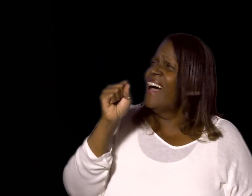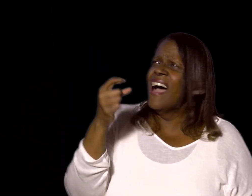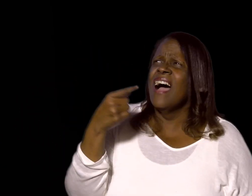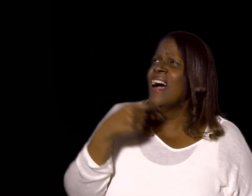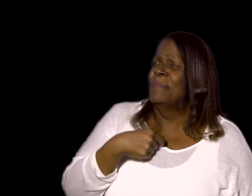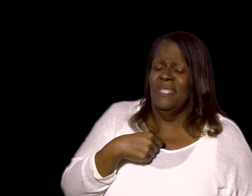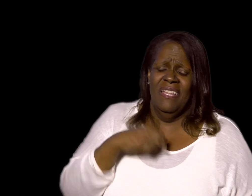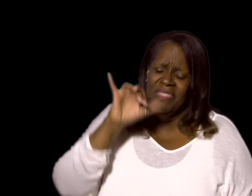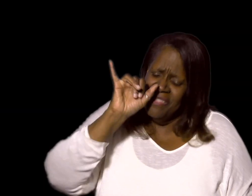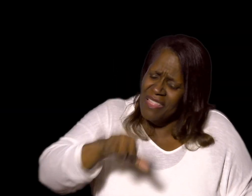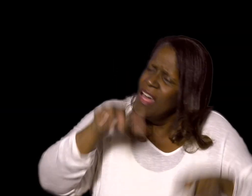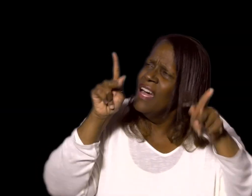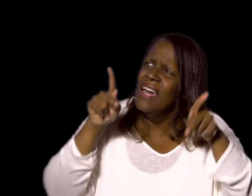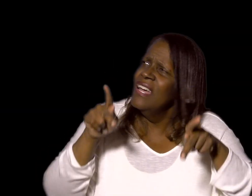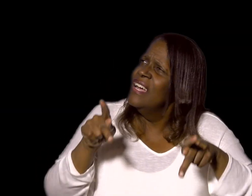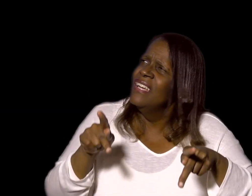I'll be the one